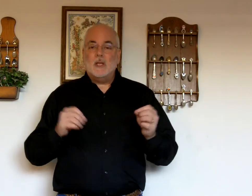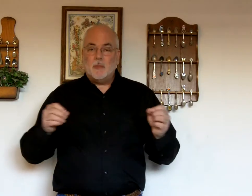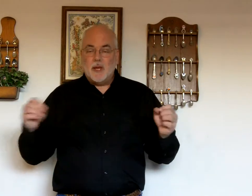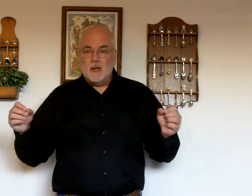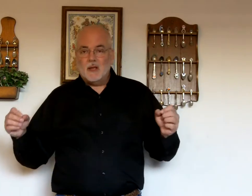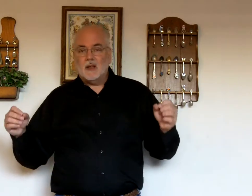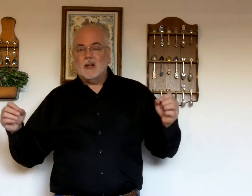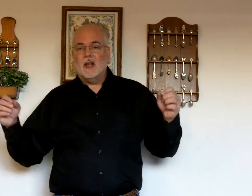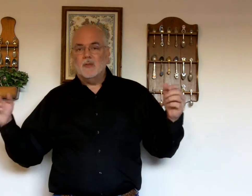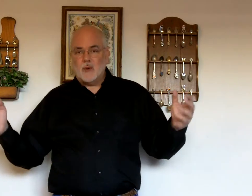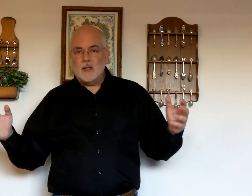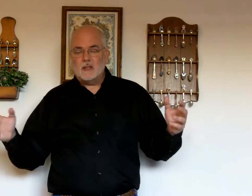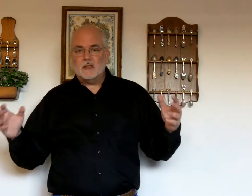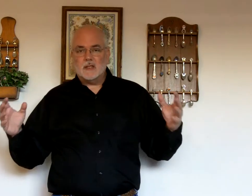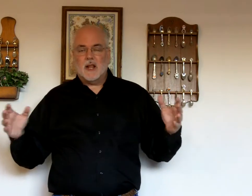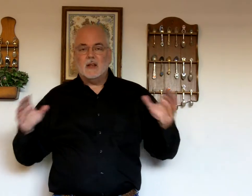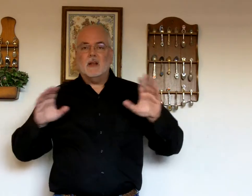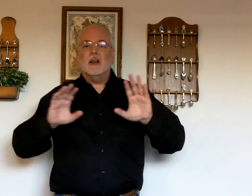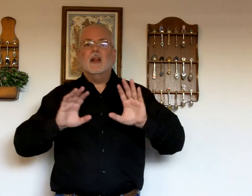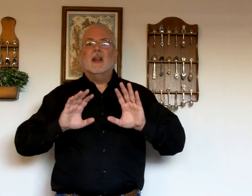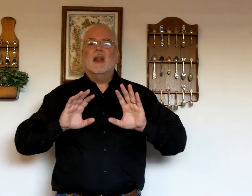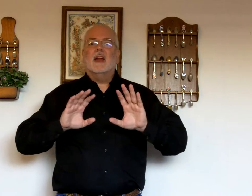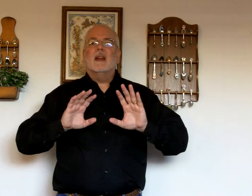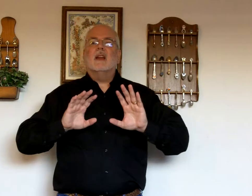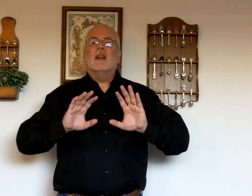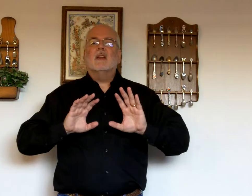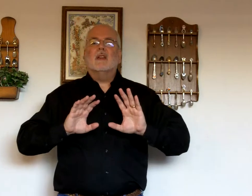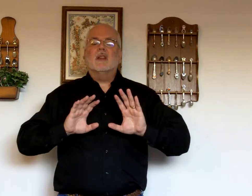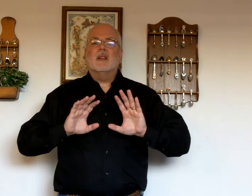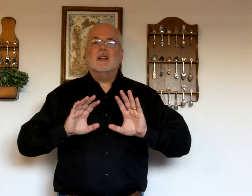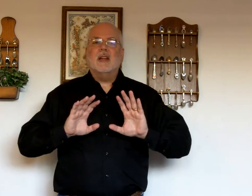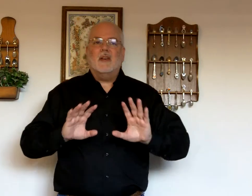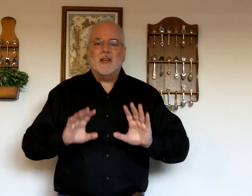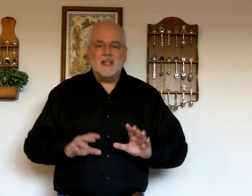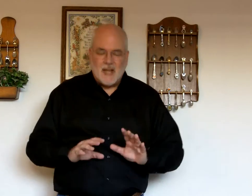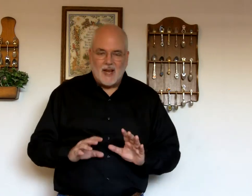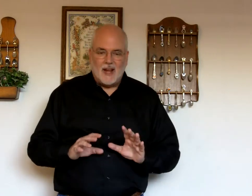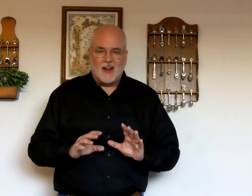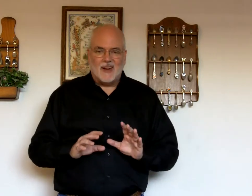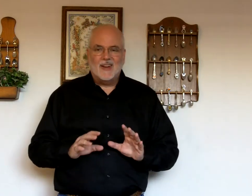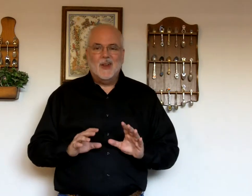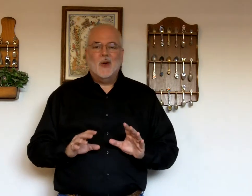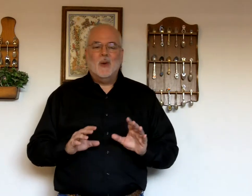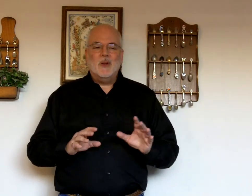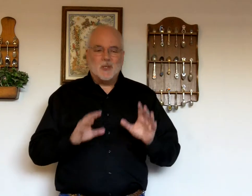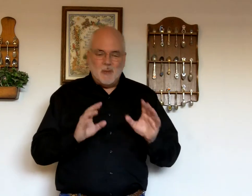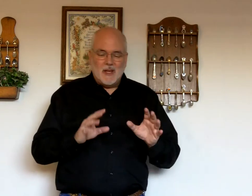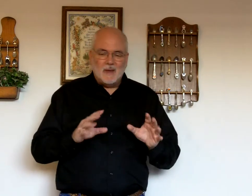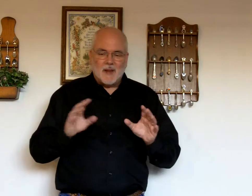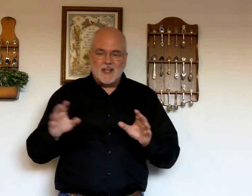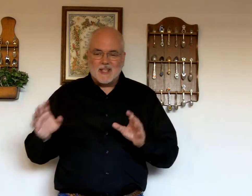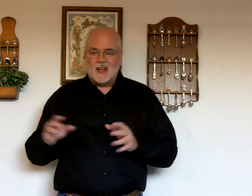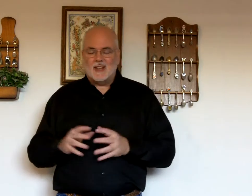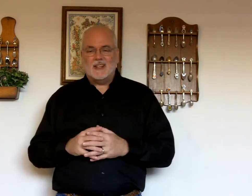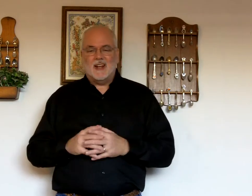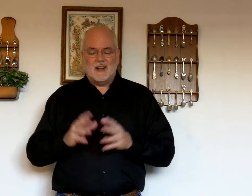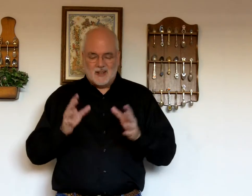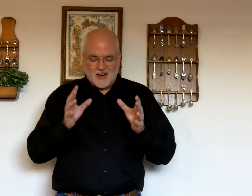speak in phrases and the deaf can tell when you're speaking inside an